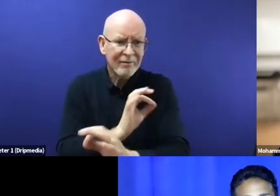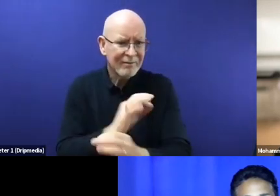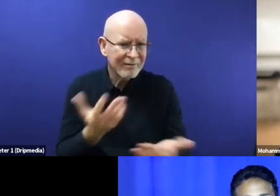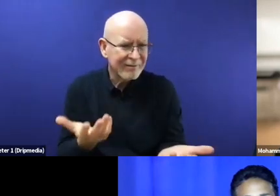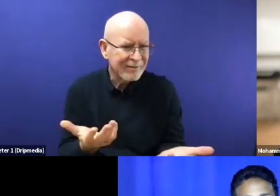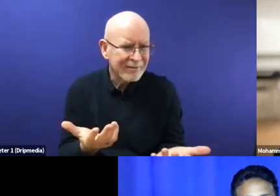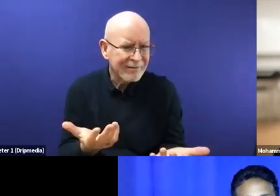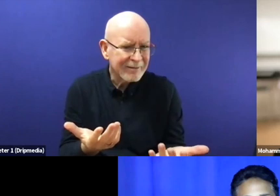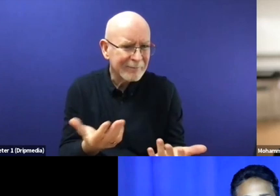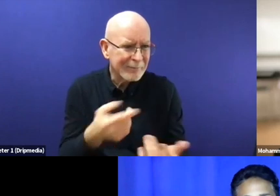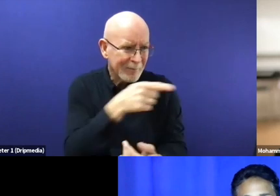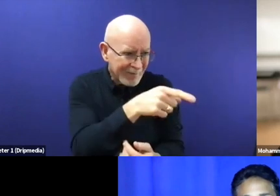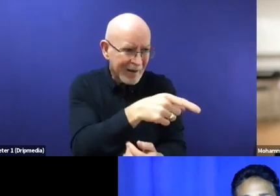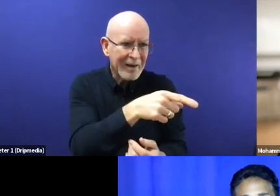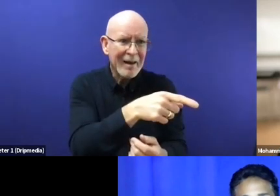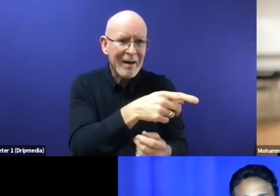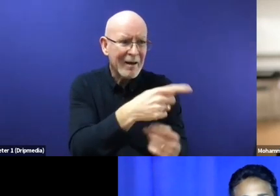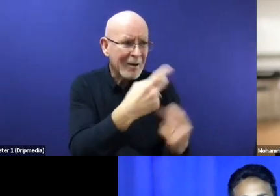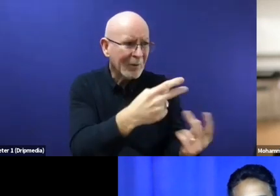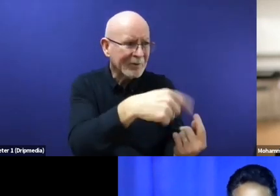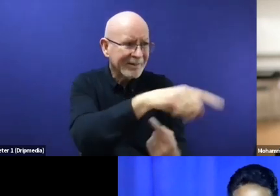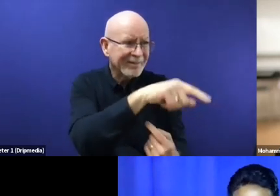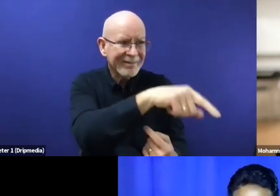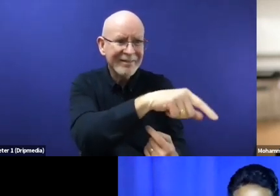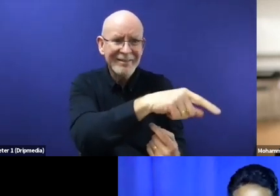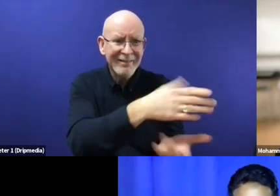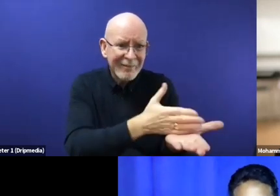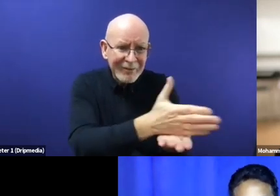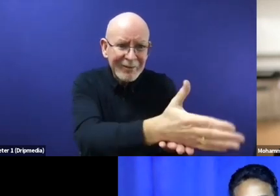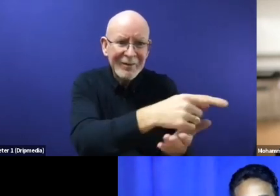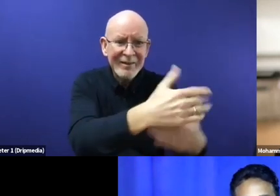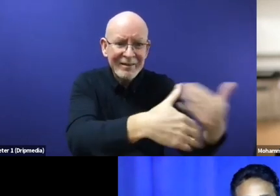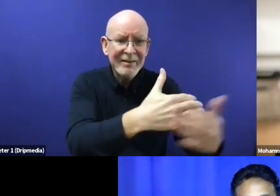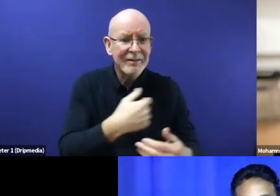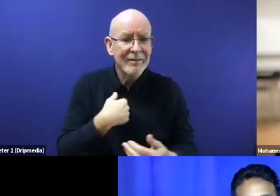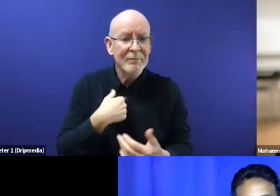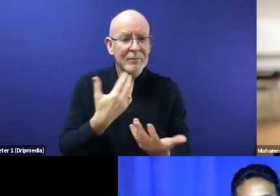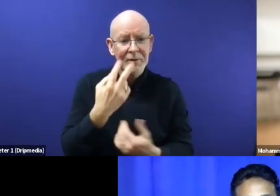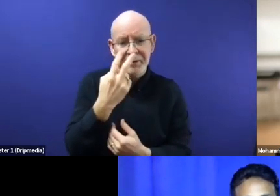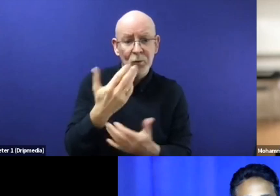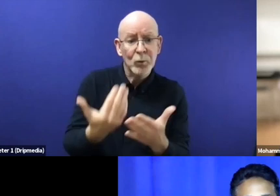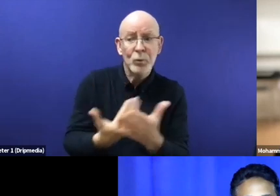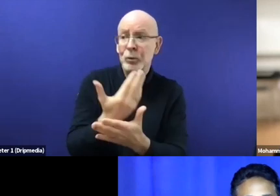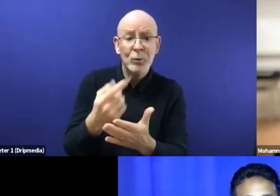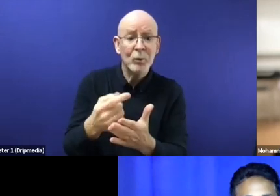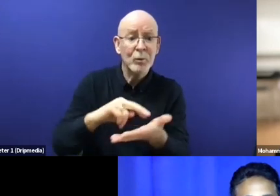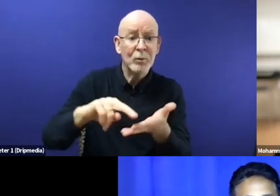are some language that has been reflected. mean in the GCR, there are some more than four paragraphs mentioning the meaningful refugee participation